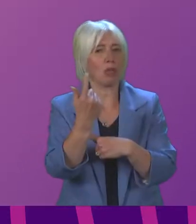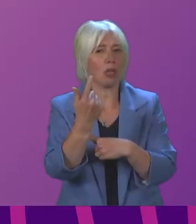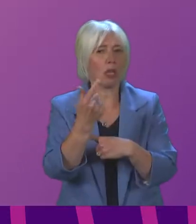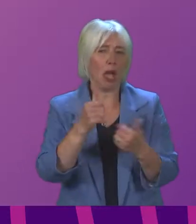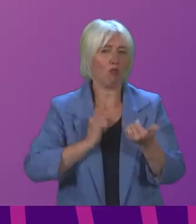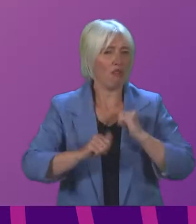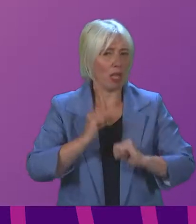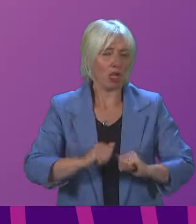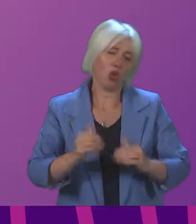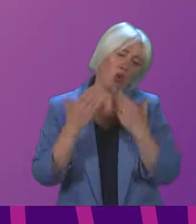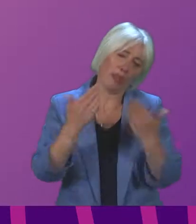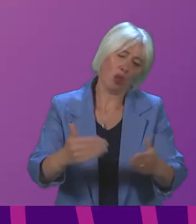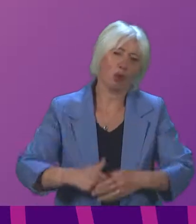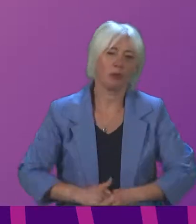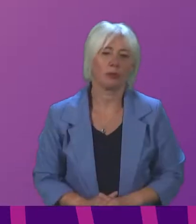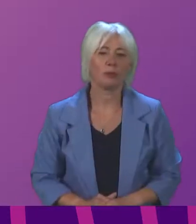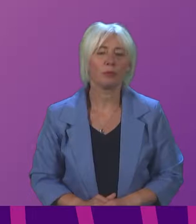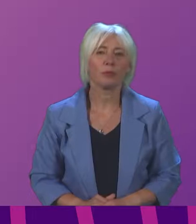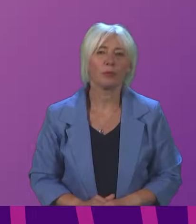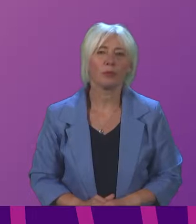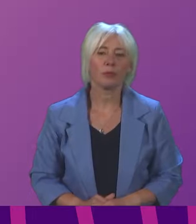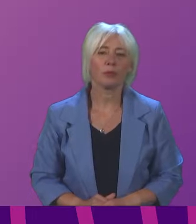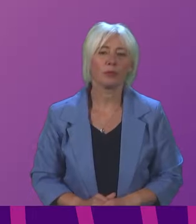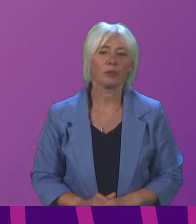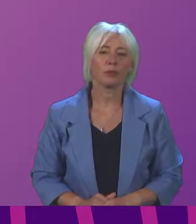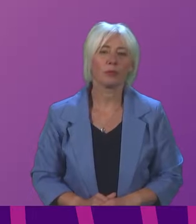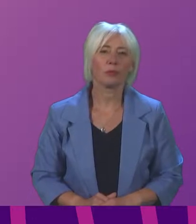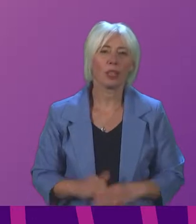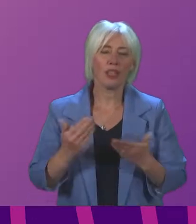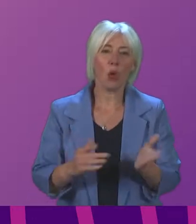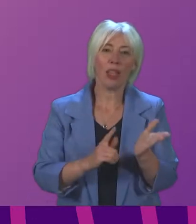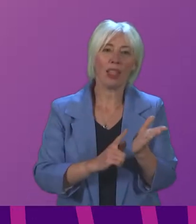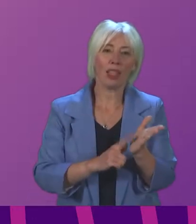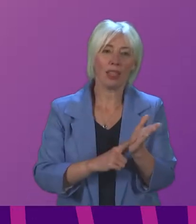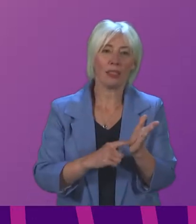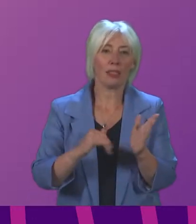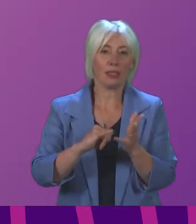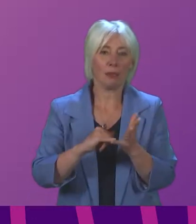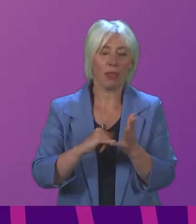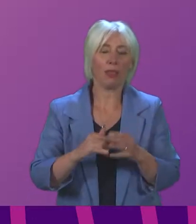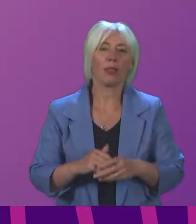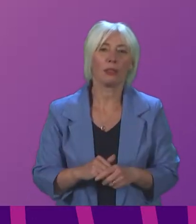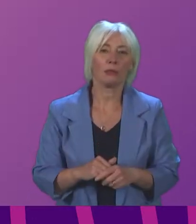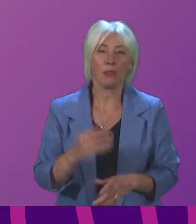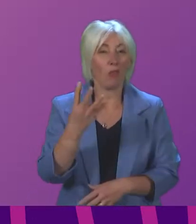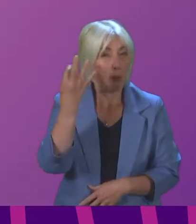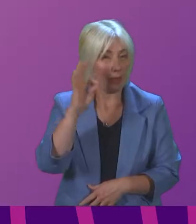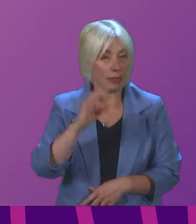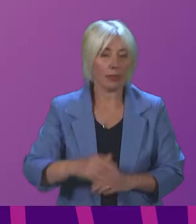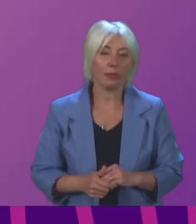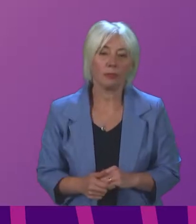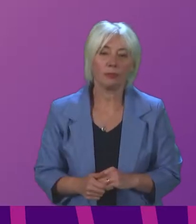a great privilege. Thank you. Thank you, Mr Mason. And I'll call on Liz Smith who will be followed by Paul McLennan. Again, four minutes, Ms Smith.